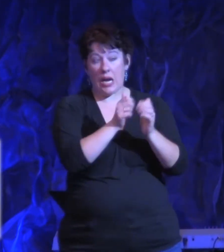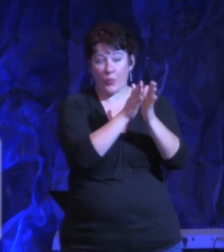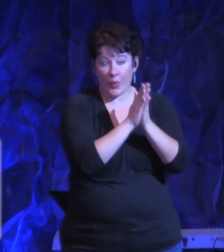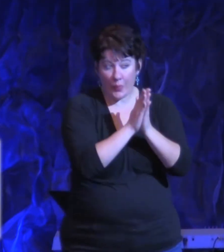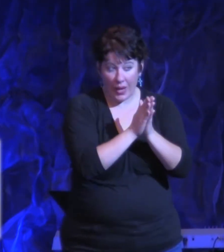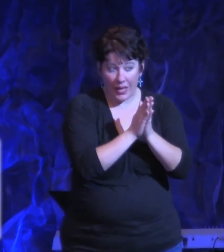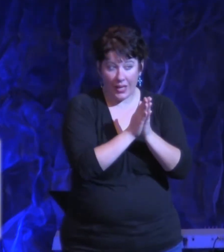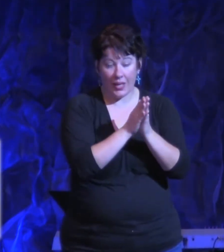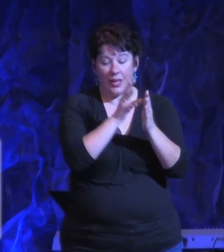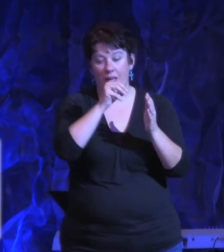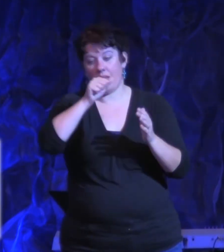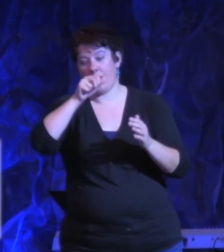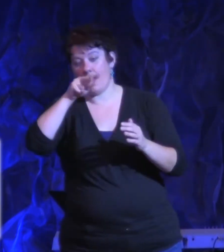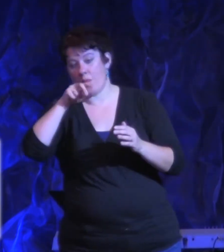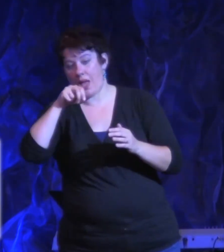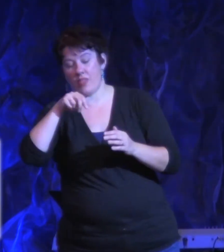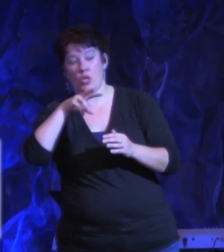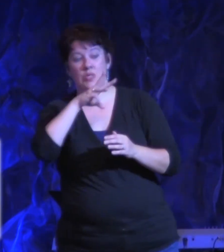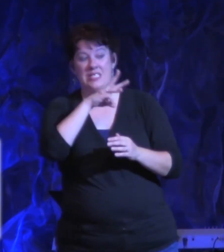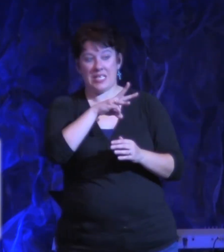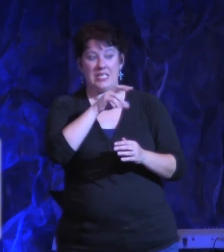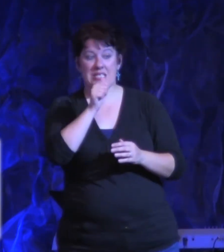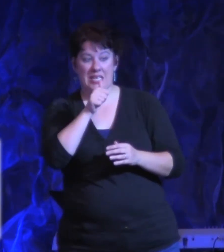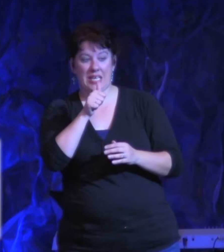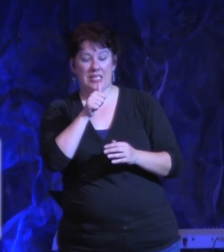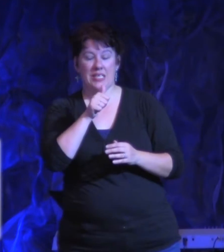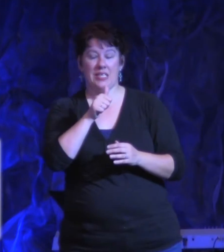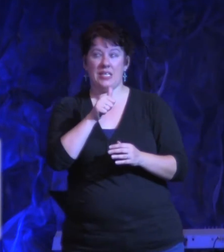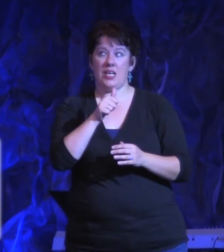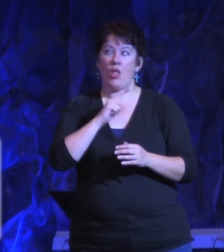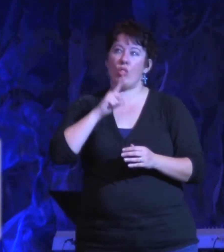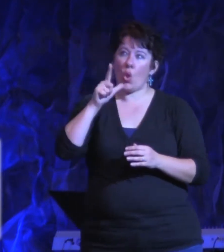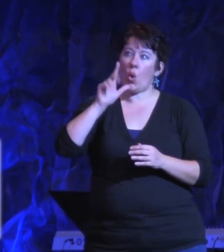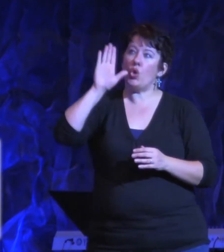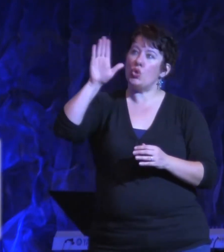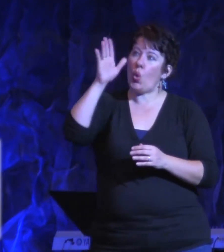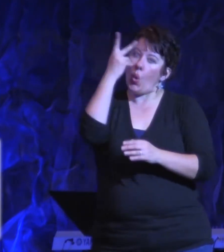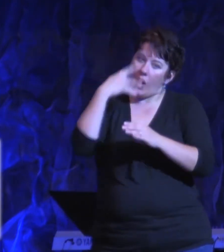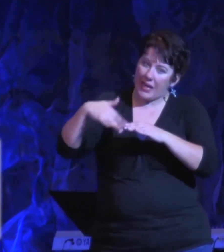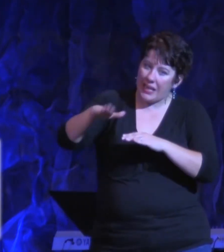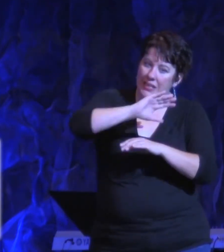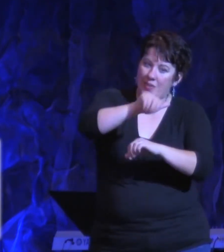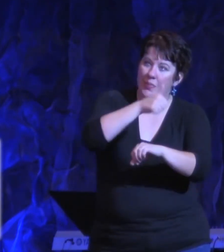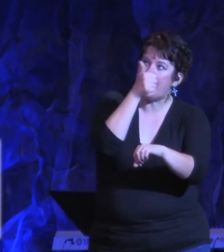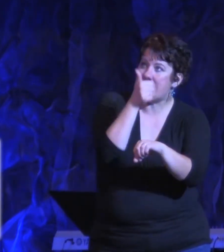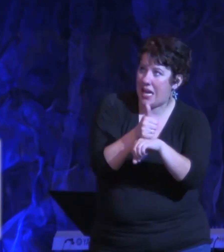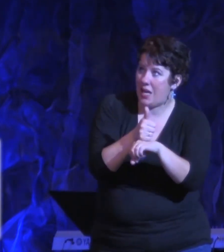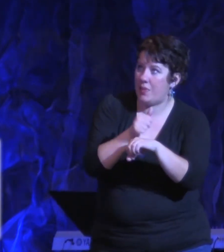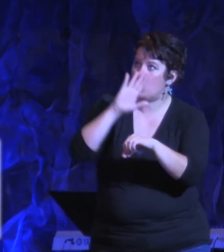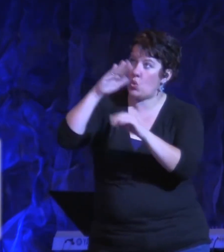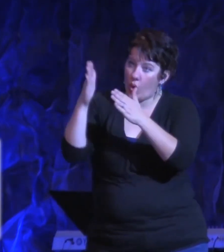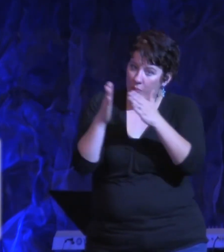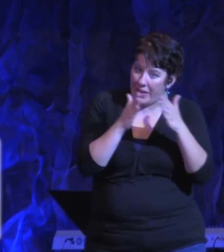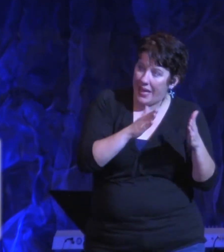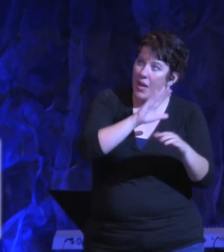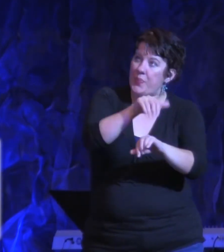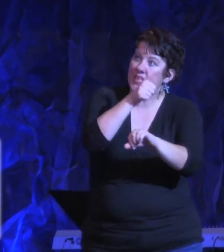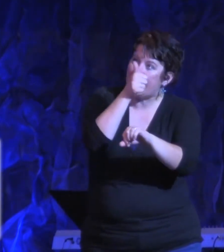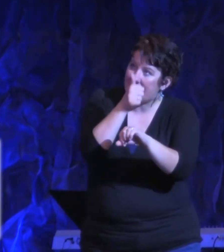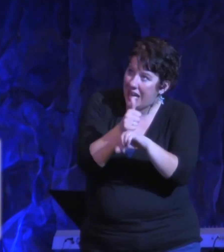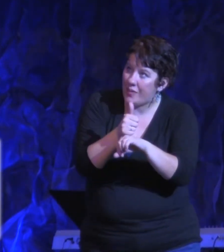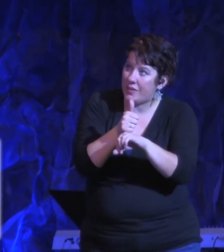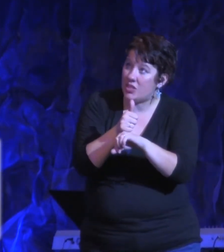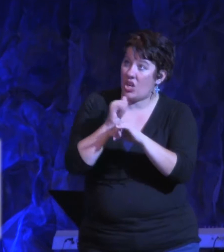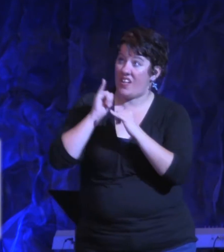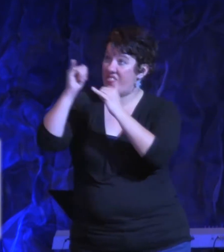Matthew 6.10, your kingdom come, your will be done on earth as it is in heaven. See, God